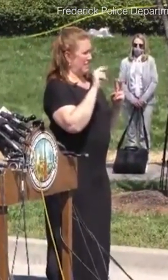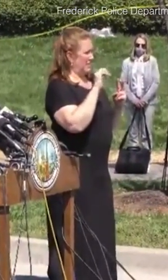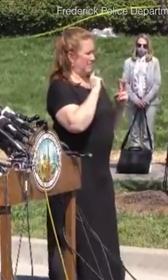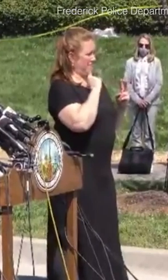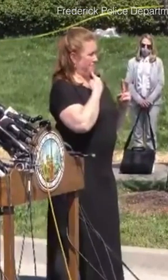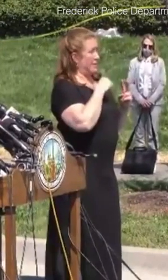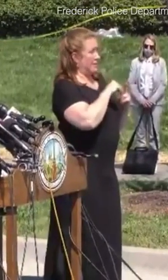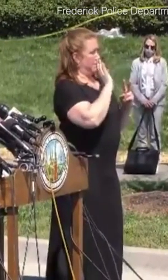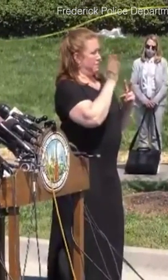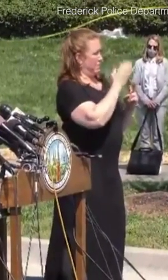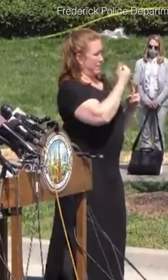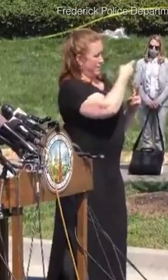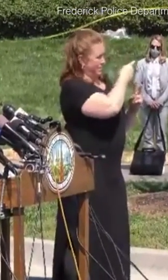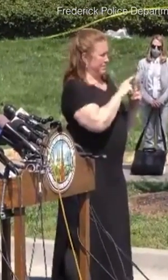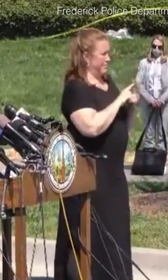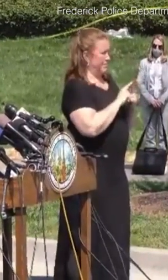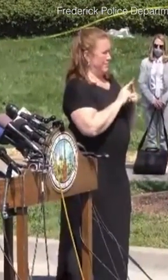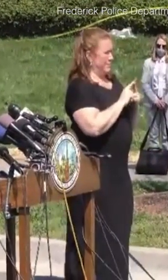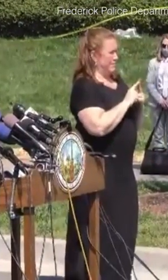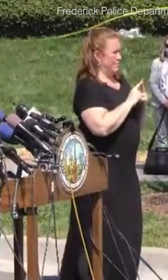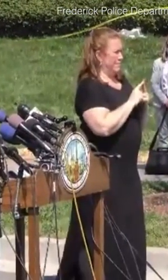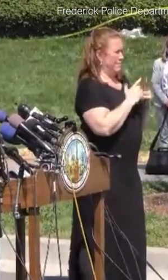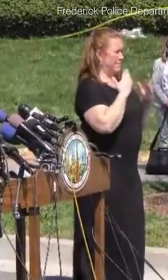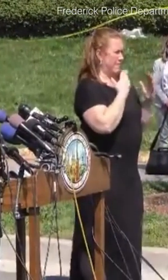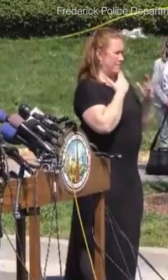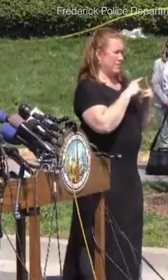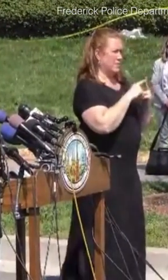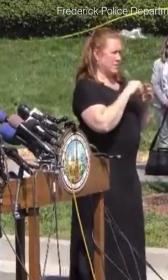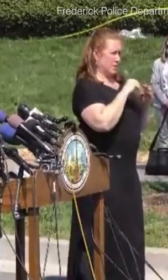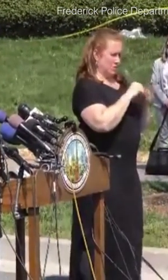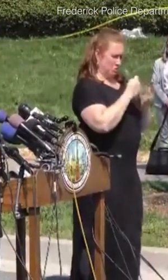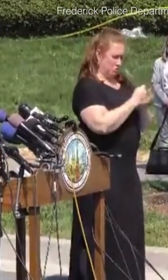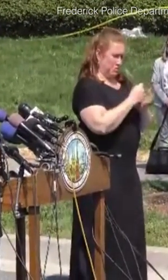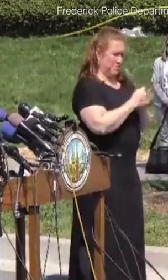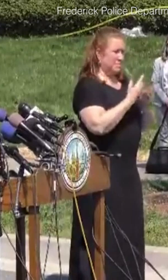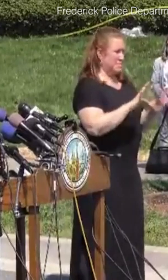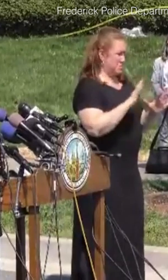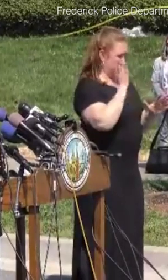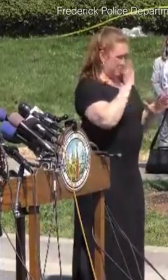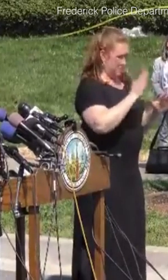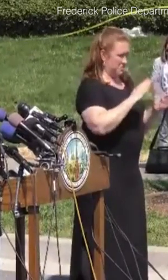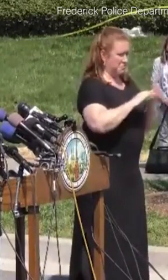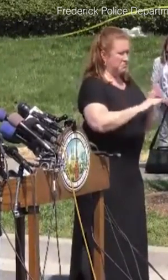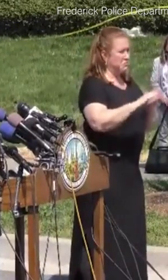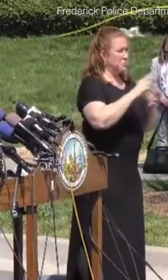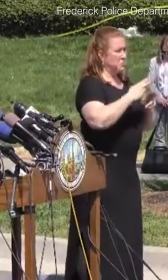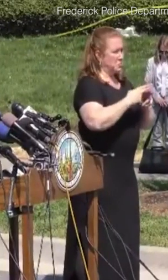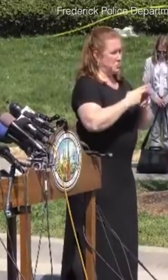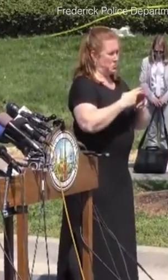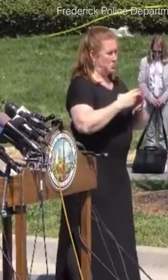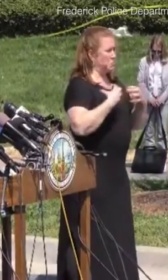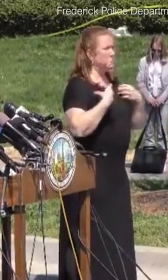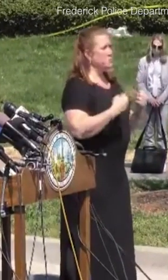Our second victim very thankfully, uh, is being treated but expected to be released tomorrow. So we're very thankful for